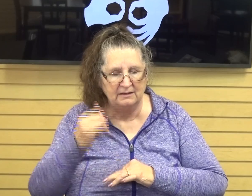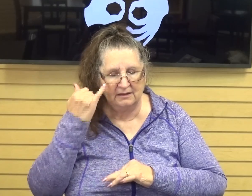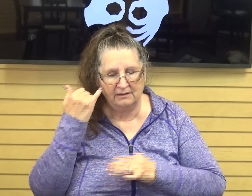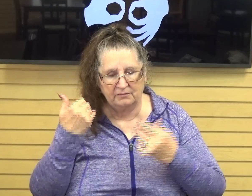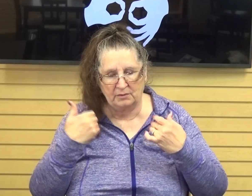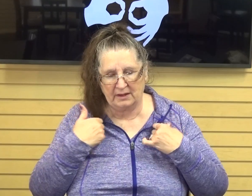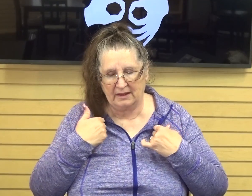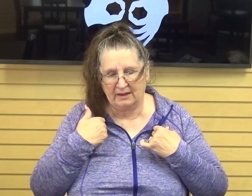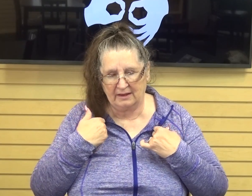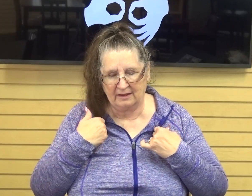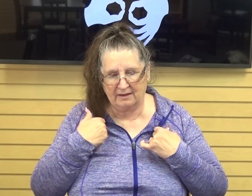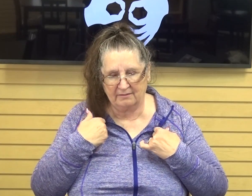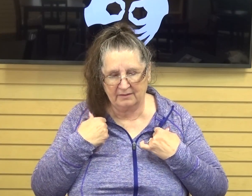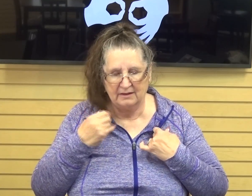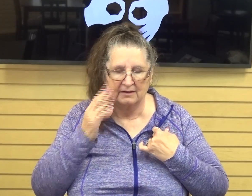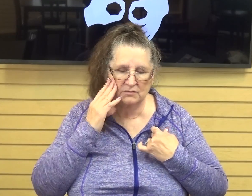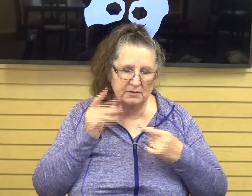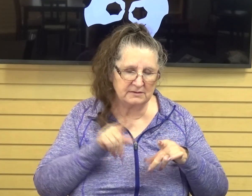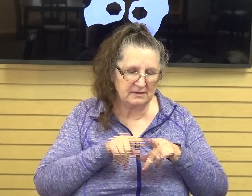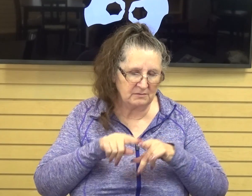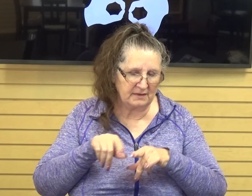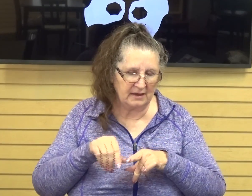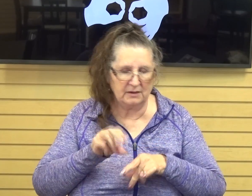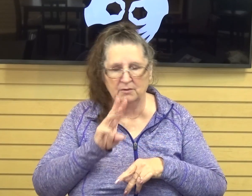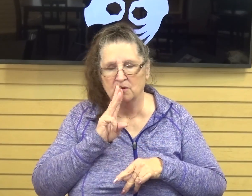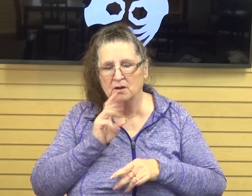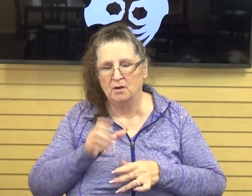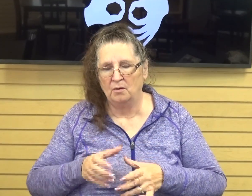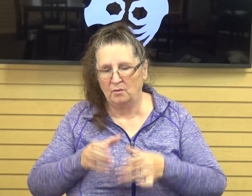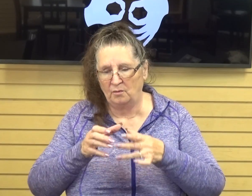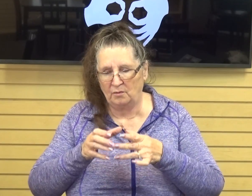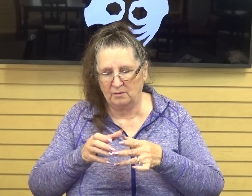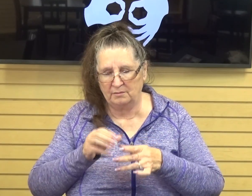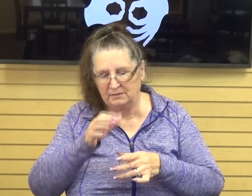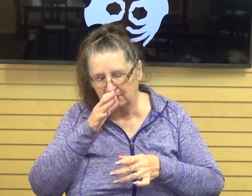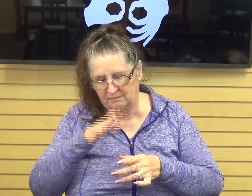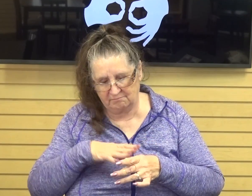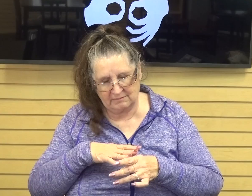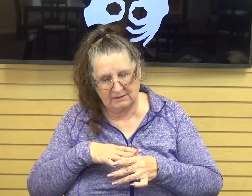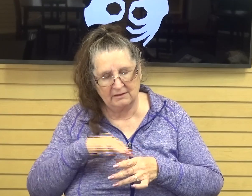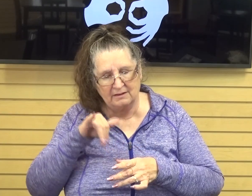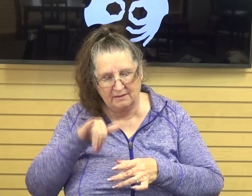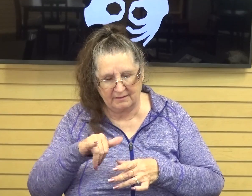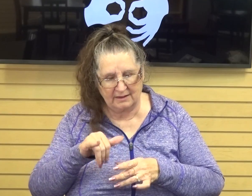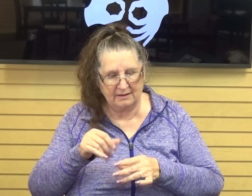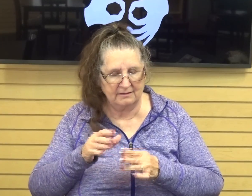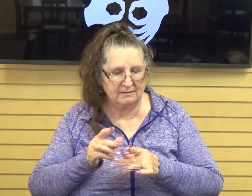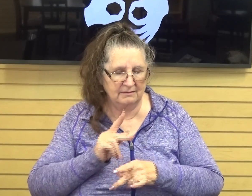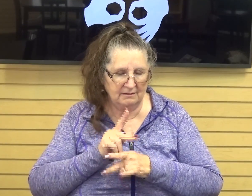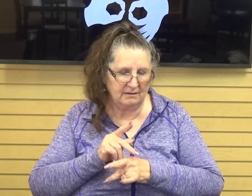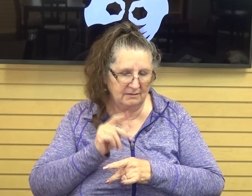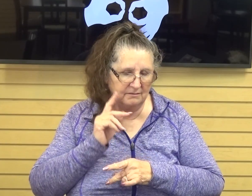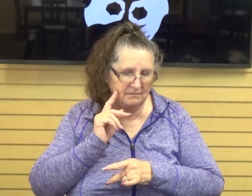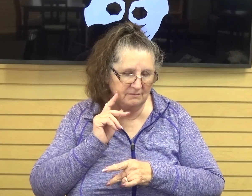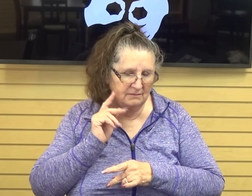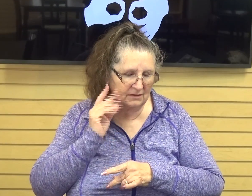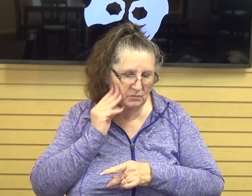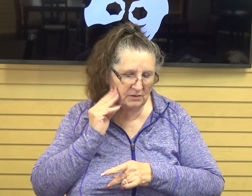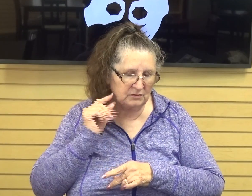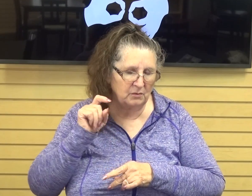Nicodemus experience or a woman at the well experience, we too need to go. And so place that